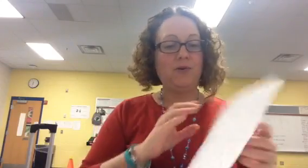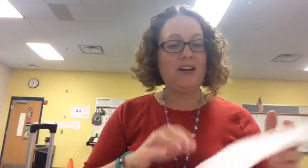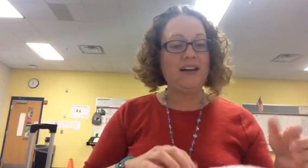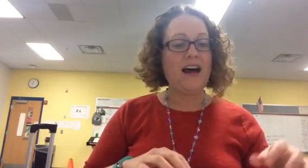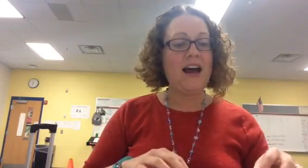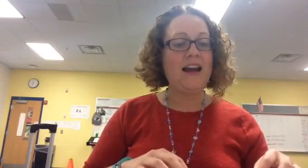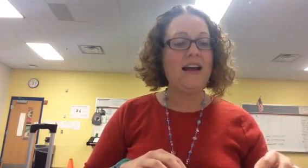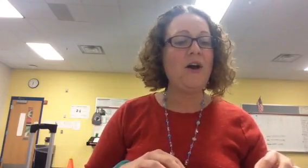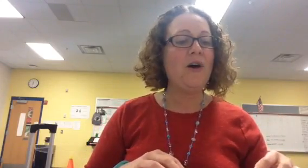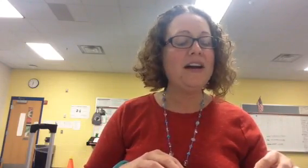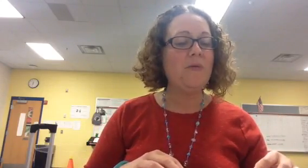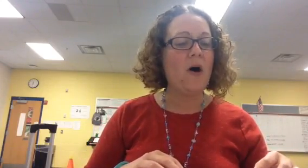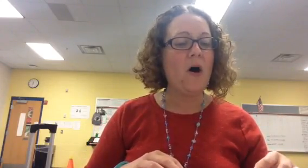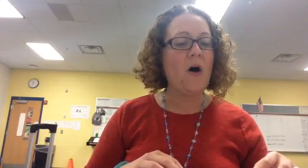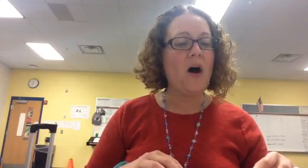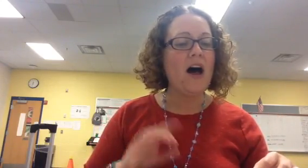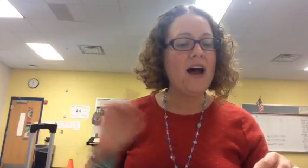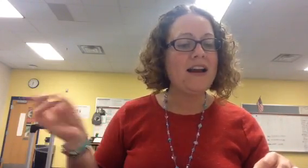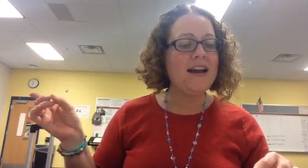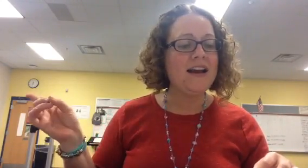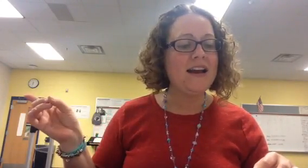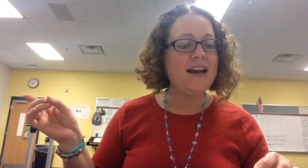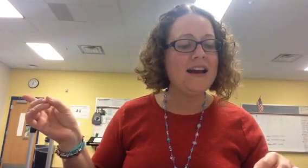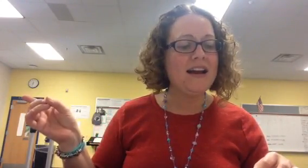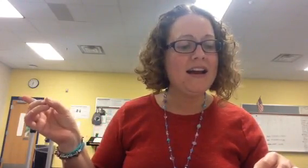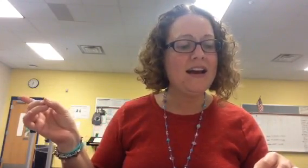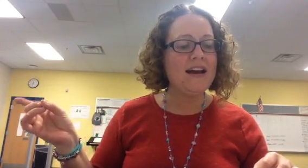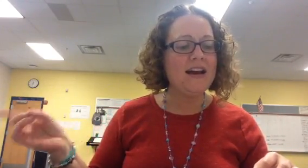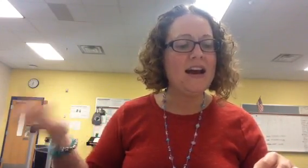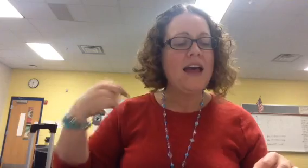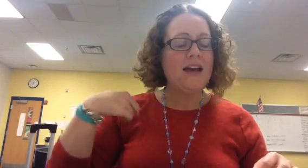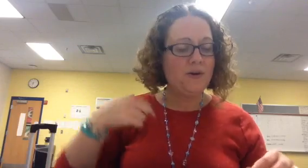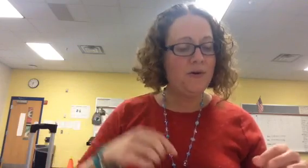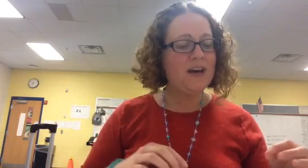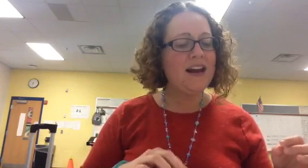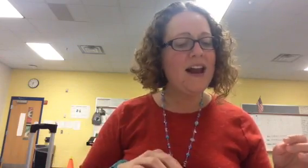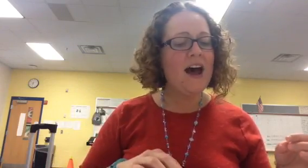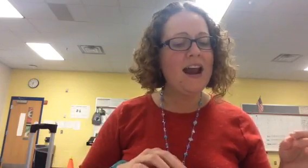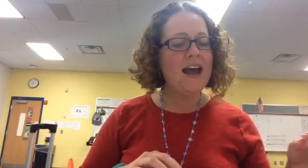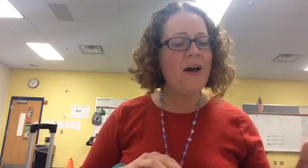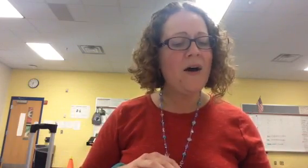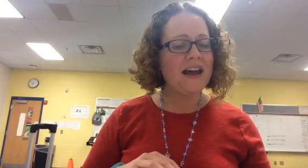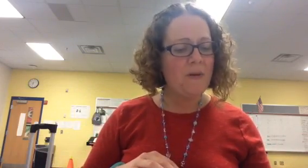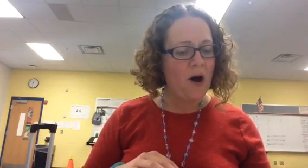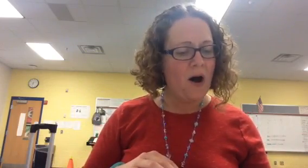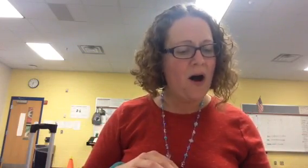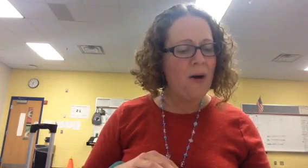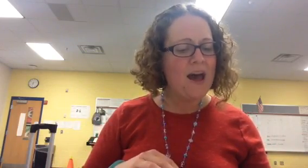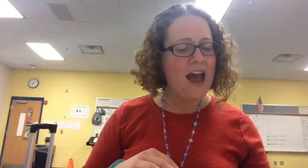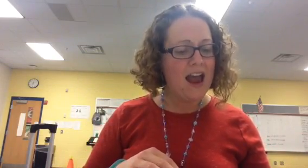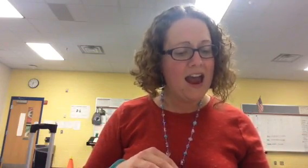you get a line and I'll get a pole, honey. You get a line and I'll get a pole, babe.